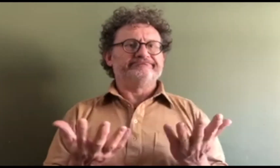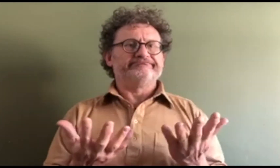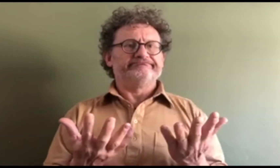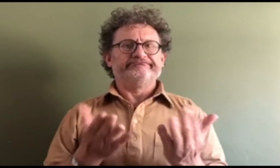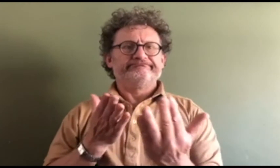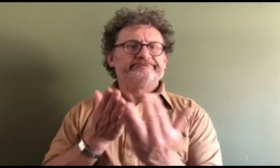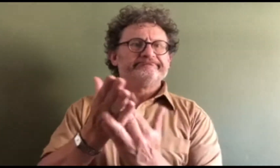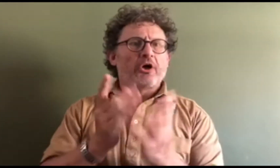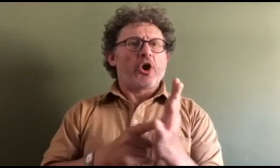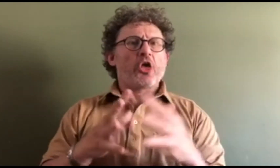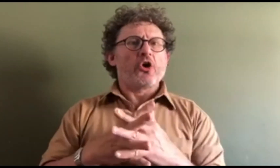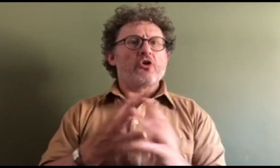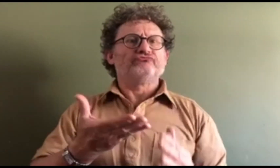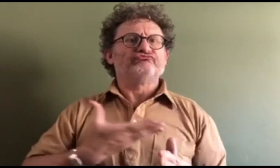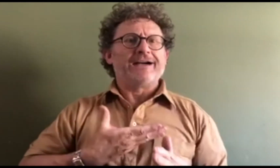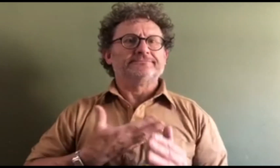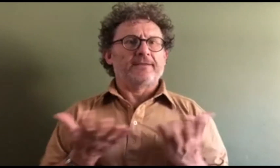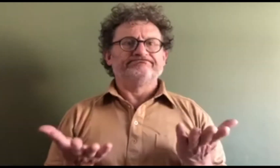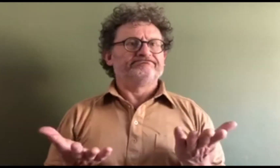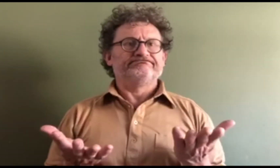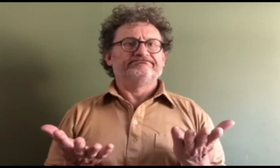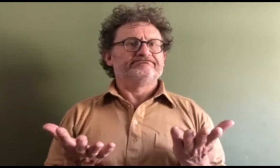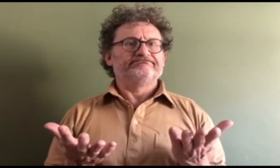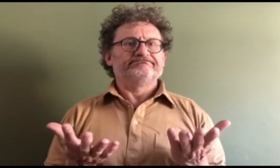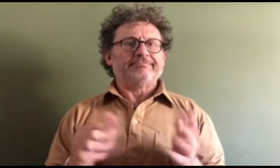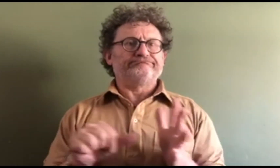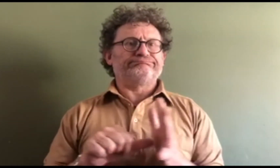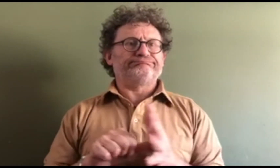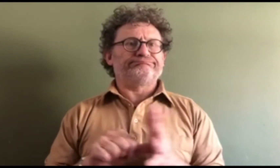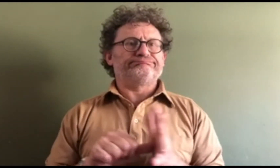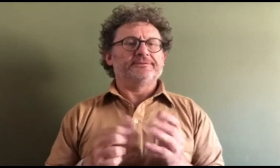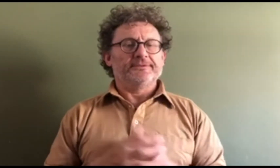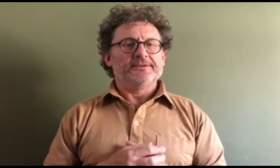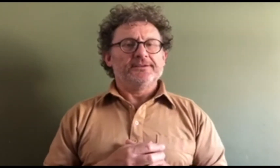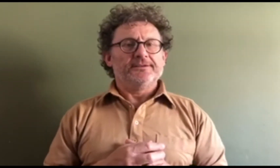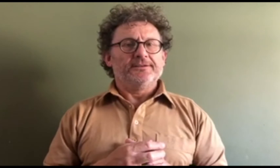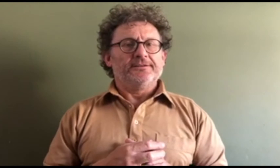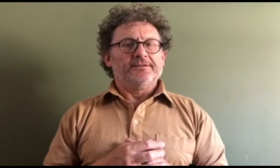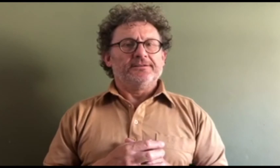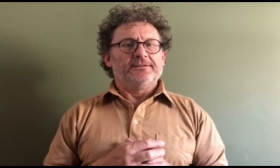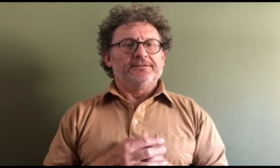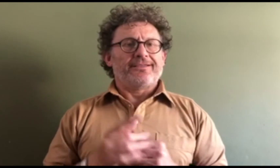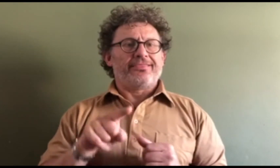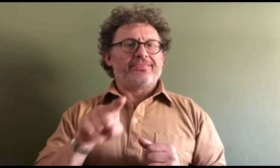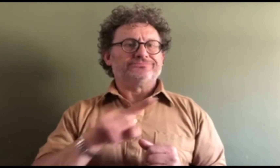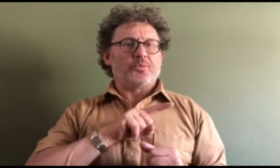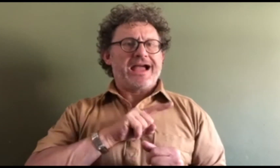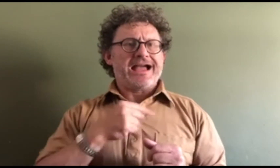and disabled people in their access to legal issues and issues around their rights, which has been a real